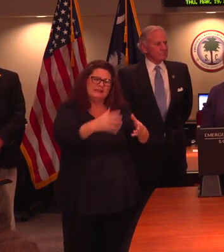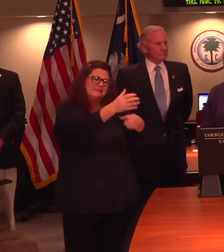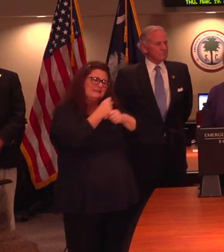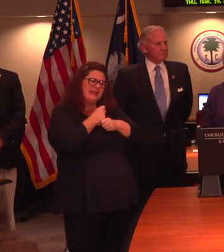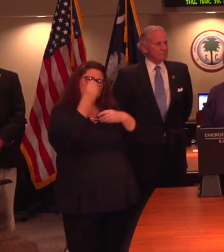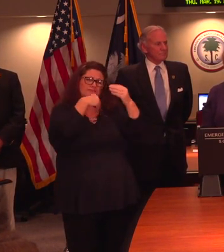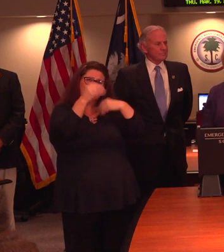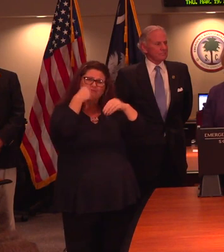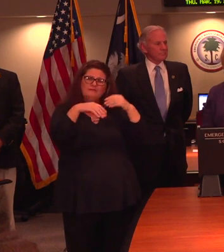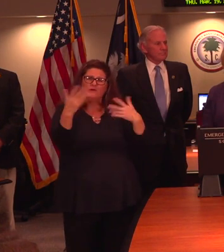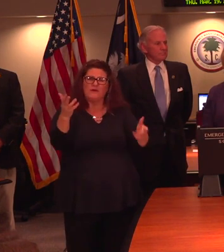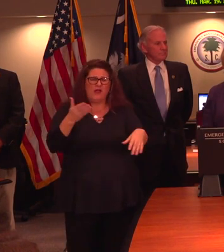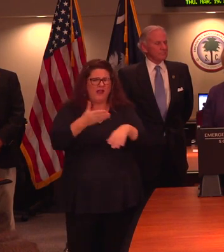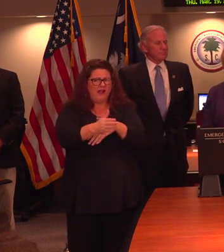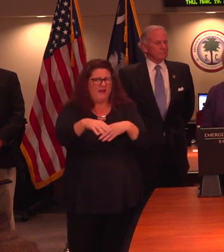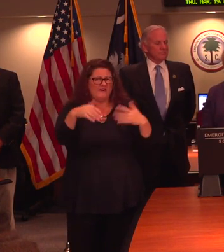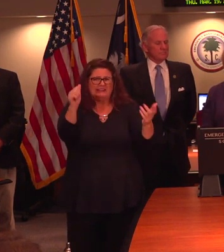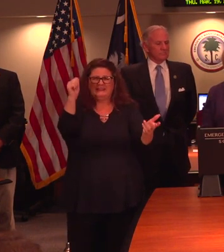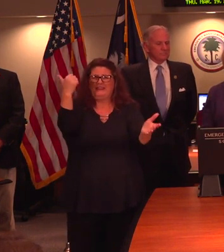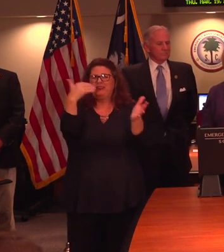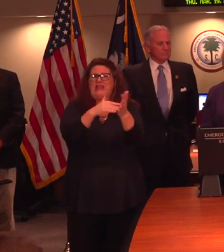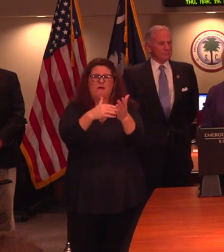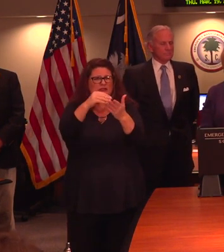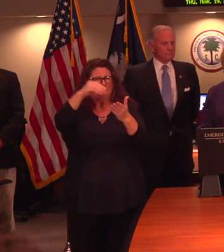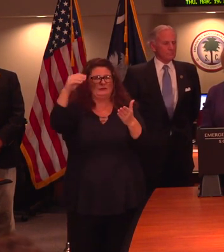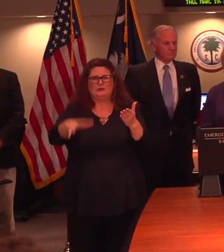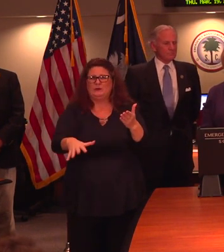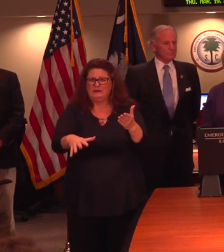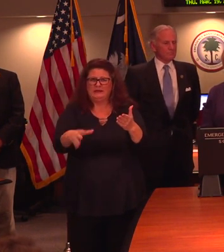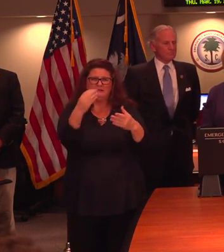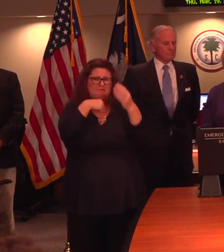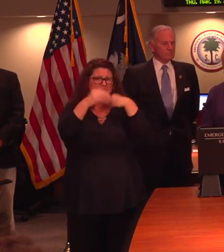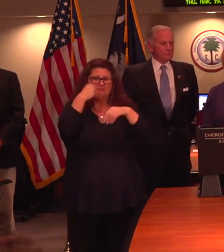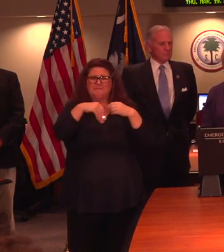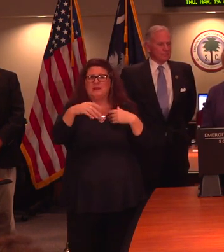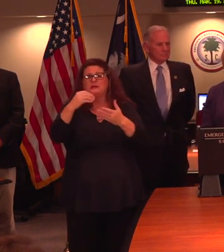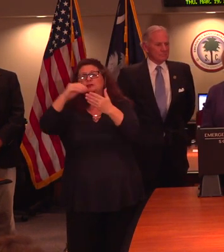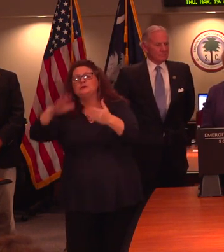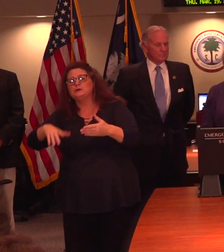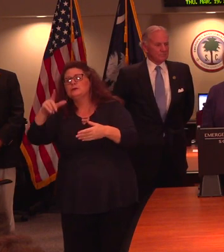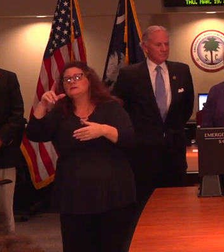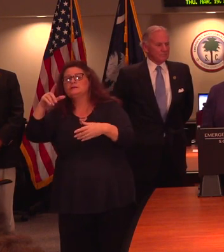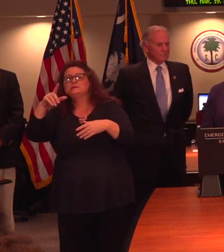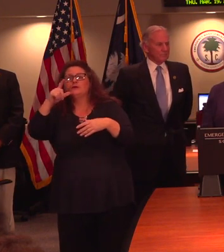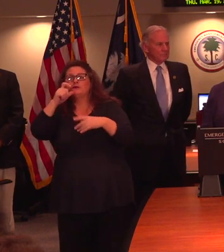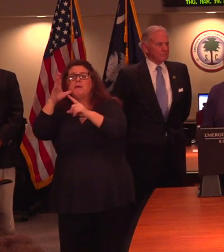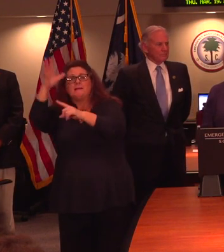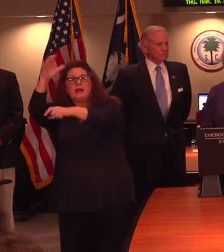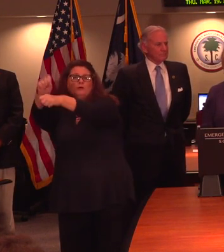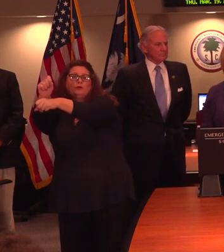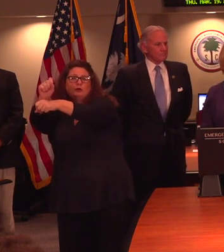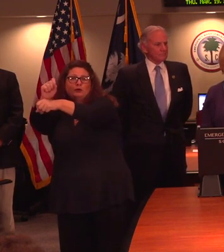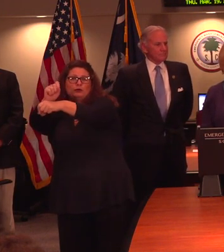of thousands of students who are being served meals and students who are working. Parents are coming home to help